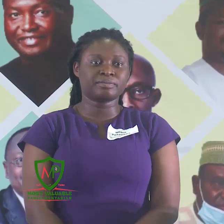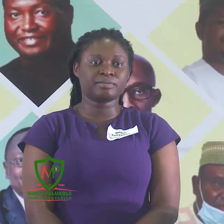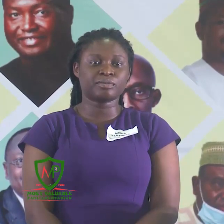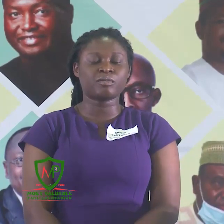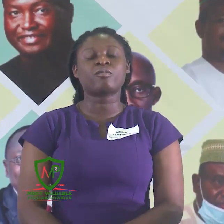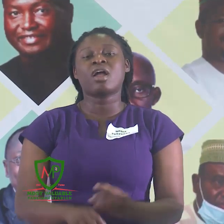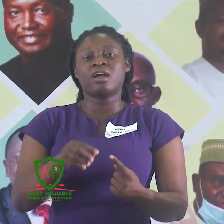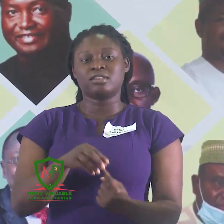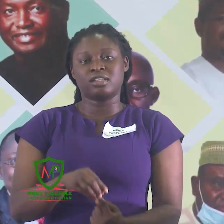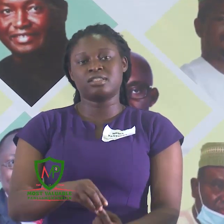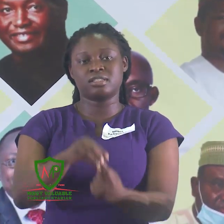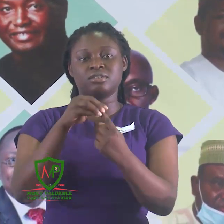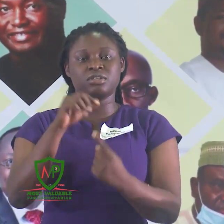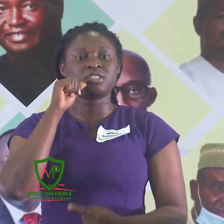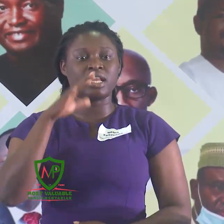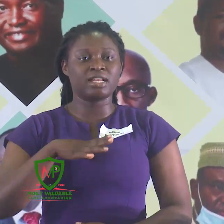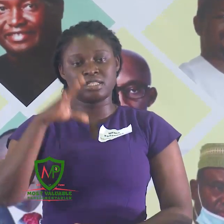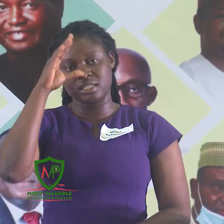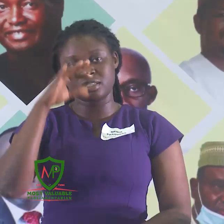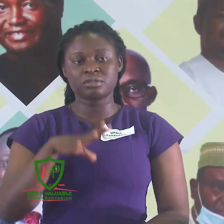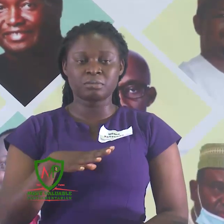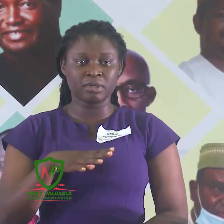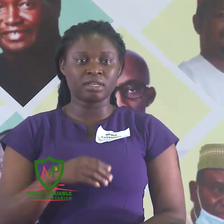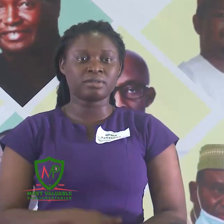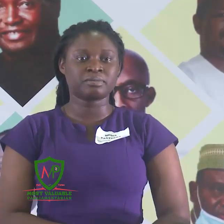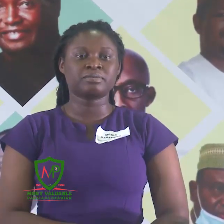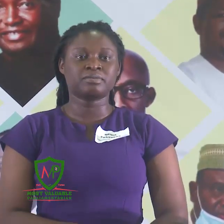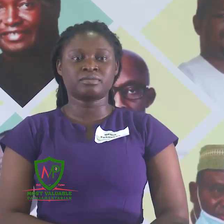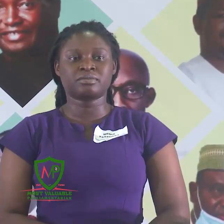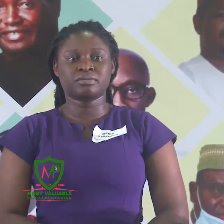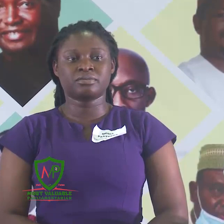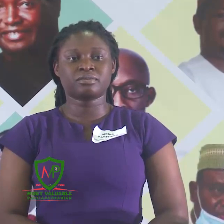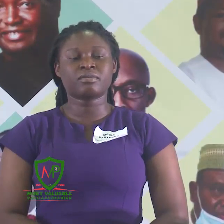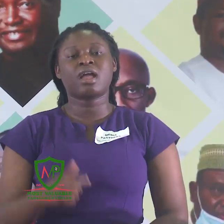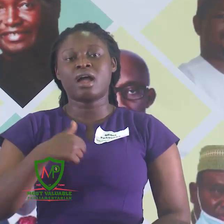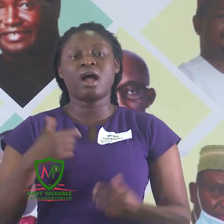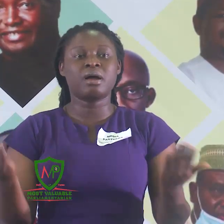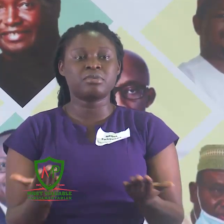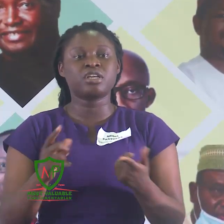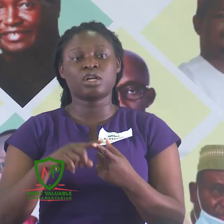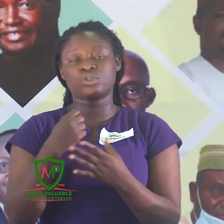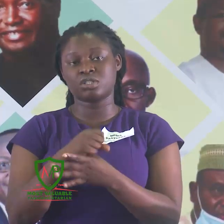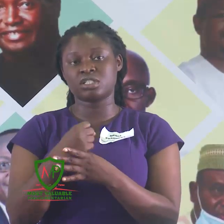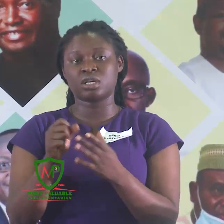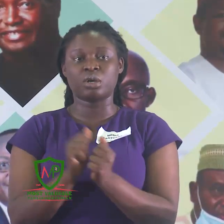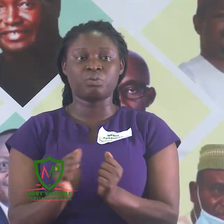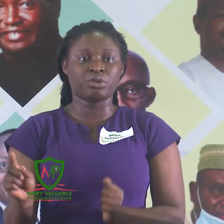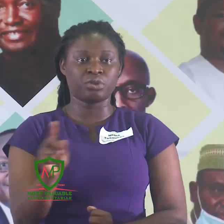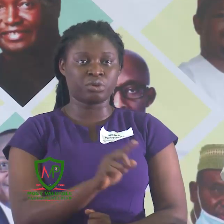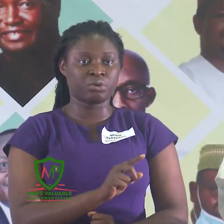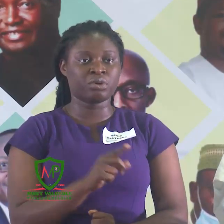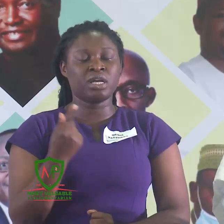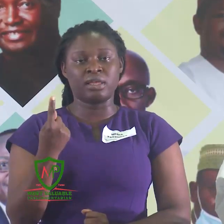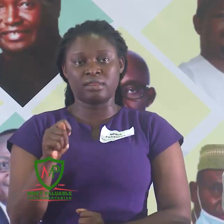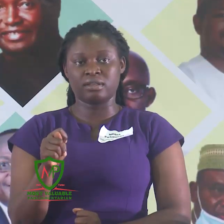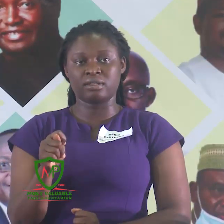Distinguished ladies and gentlemen, I'm here to share with you the